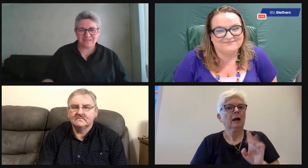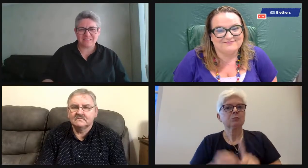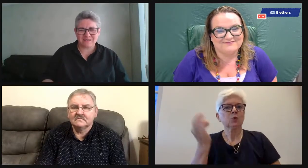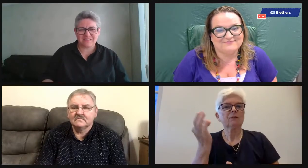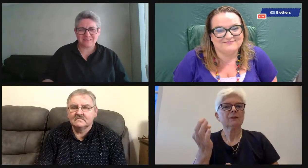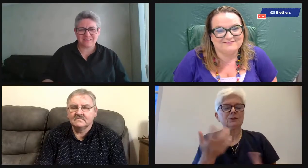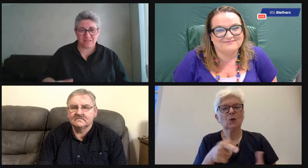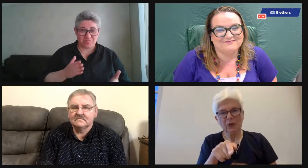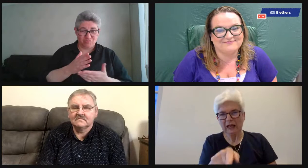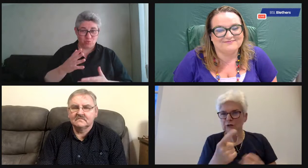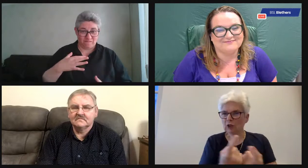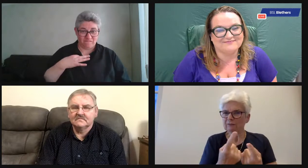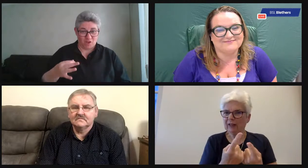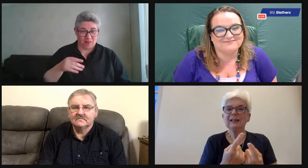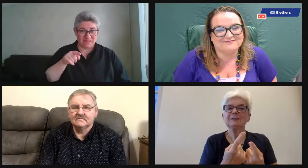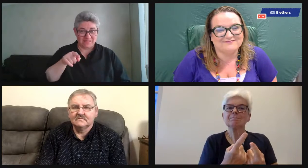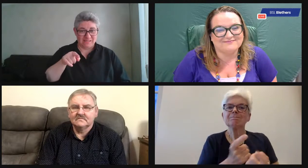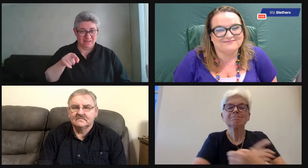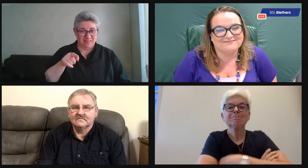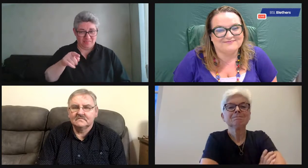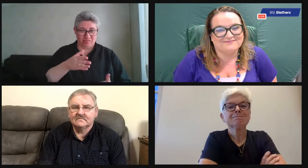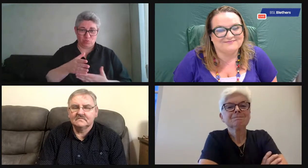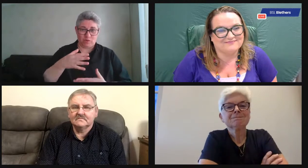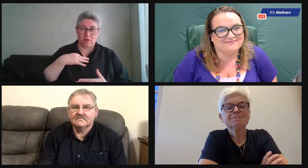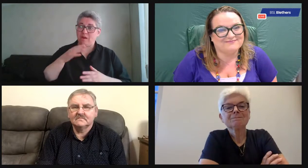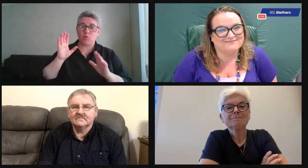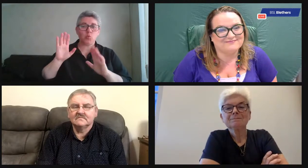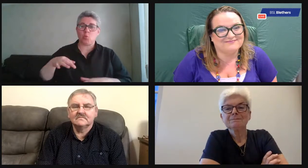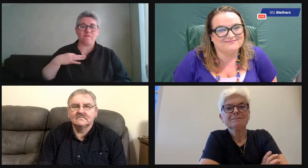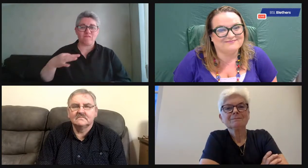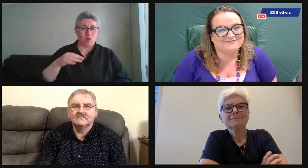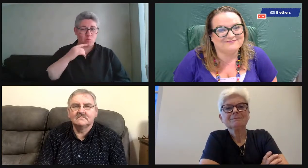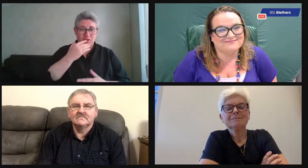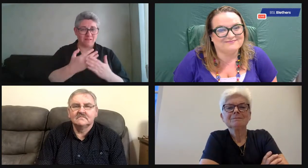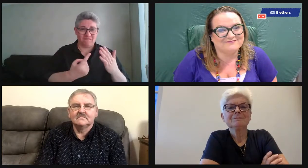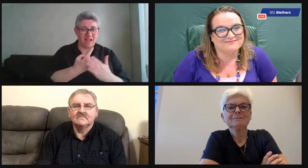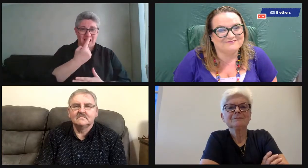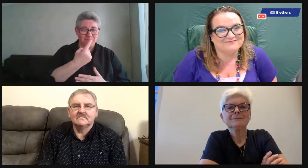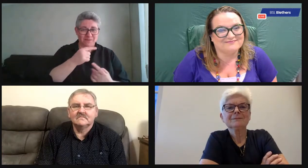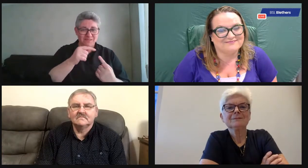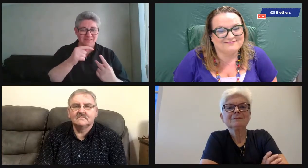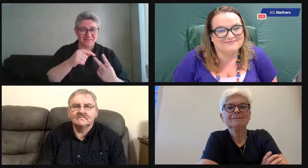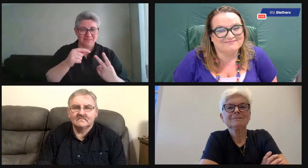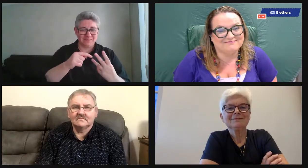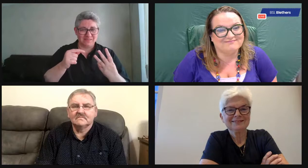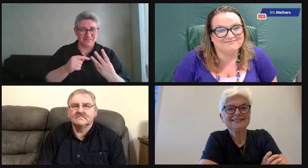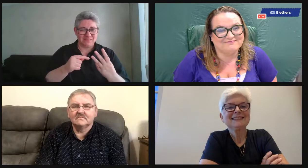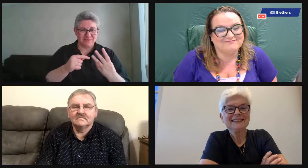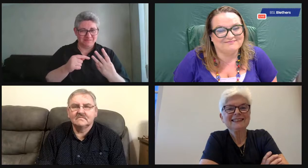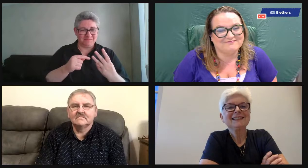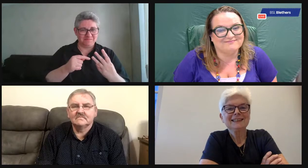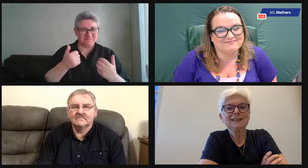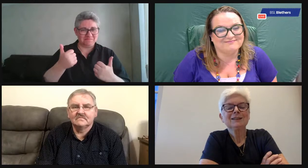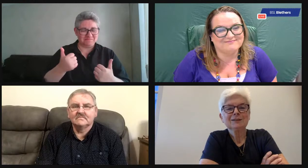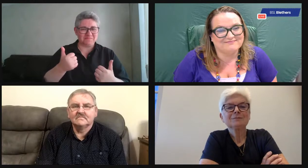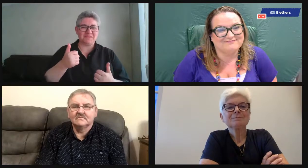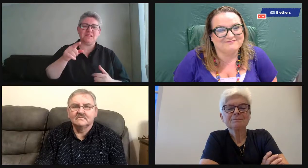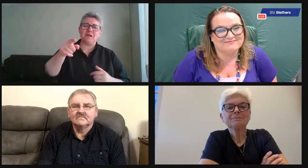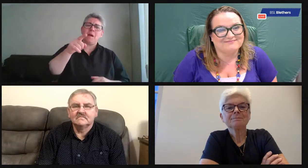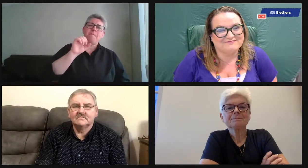really forced me to get to grips with that. So that sort of thing, really. And if you hadn't volunteered, that wouldn't have happened, right? You wouldn't have picked